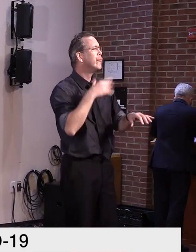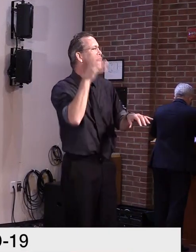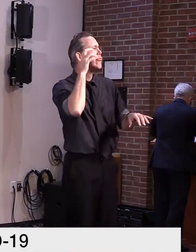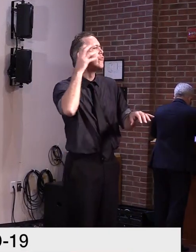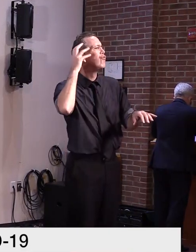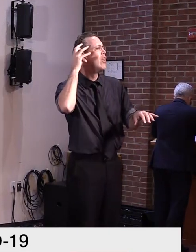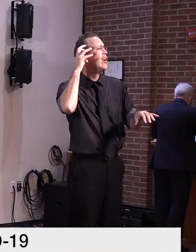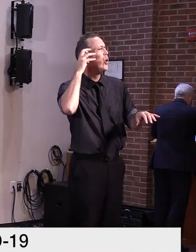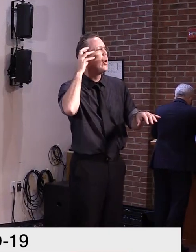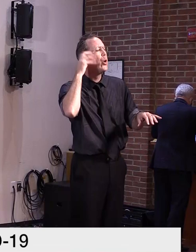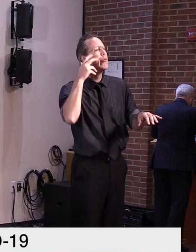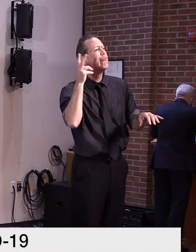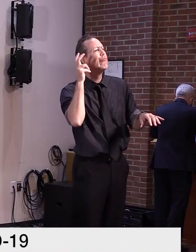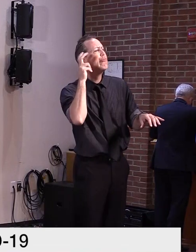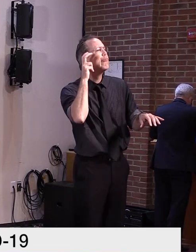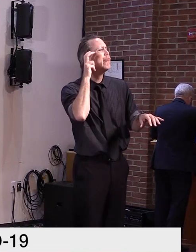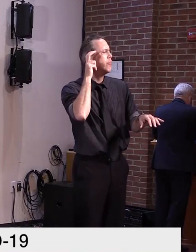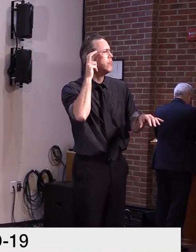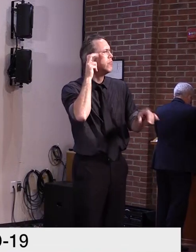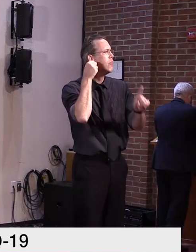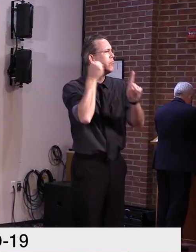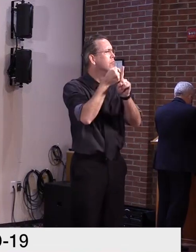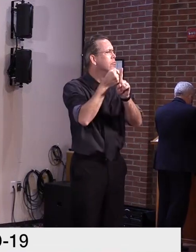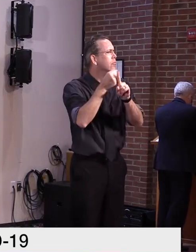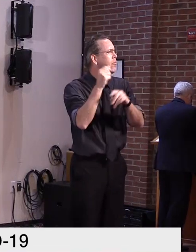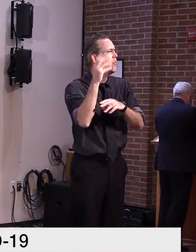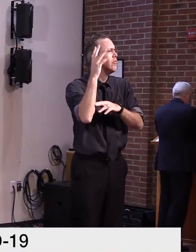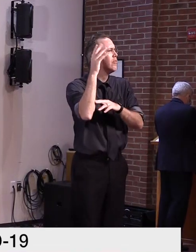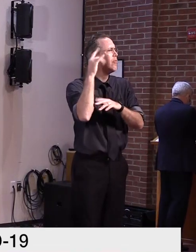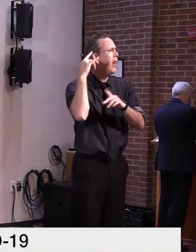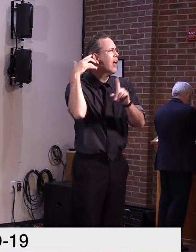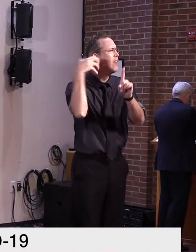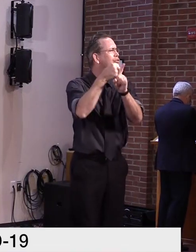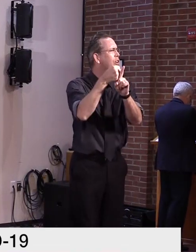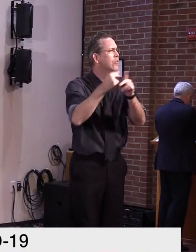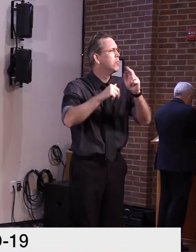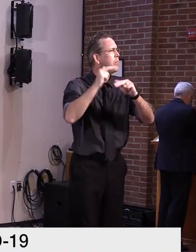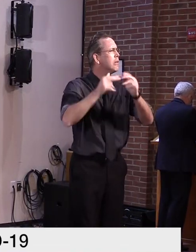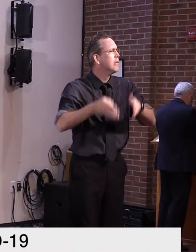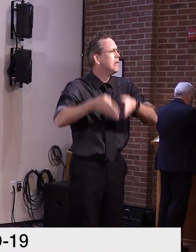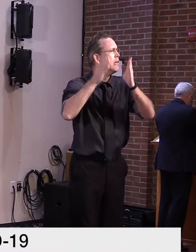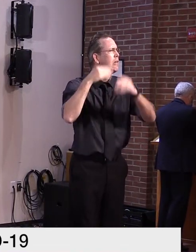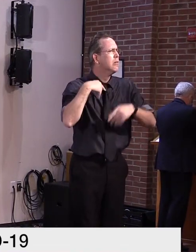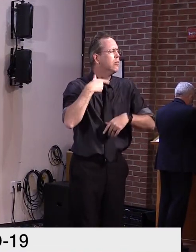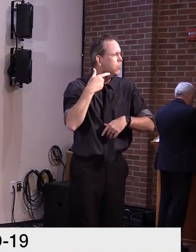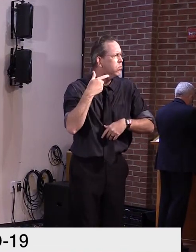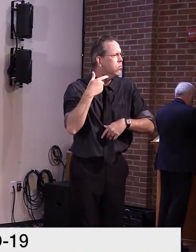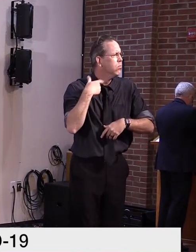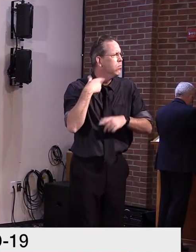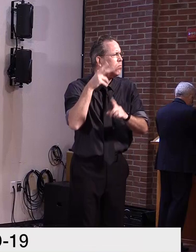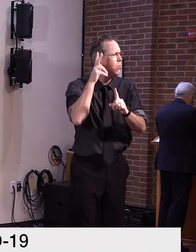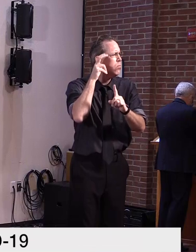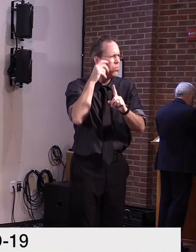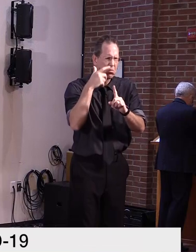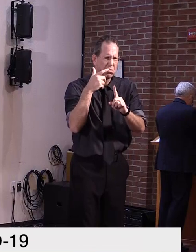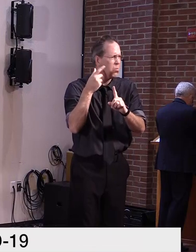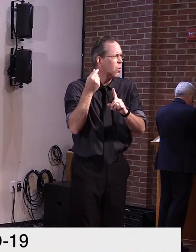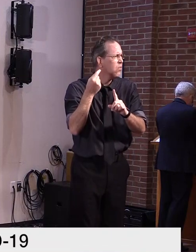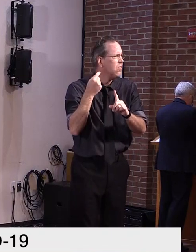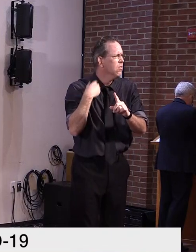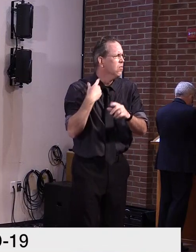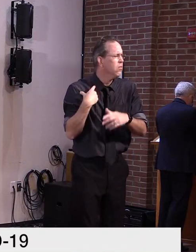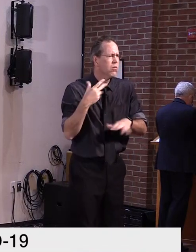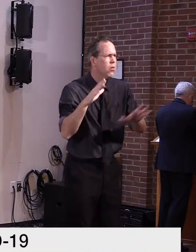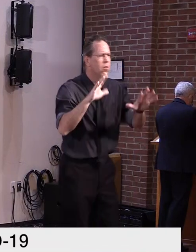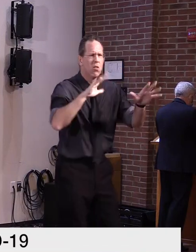that a plane had hit one of the Twin Towers in New York City. I stopped what I was doing and turned on the